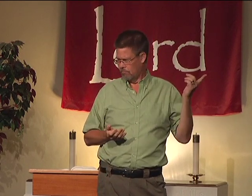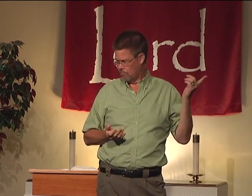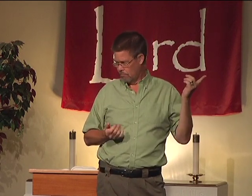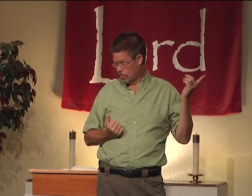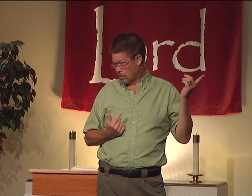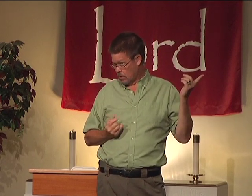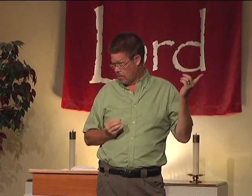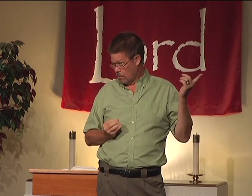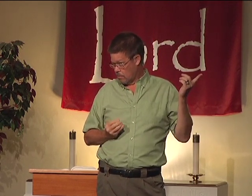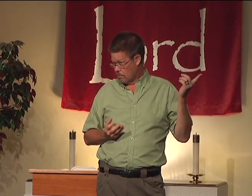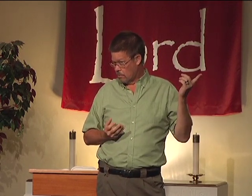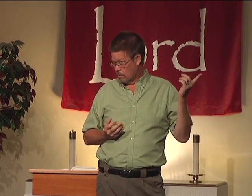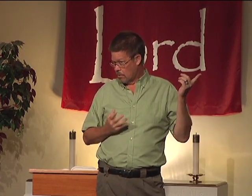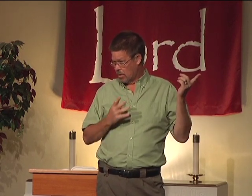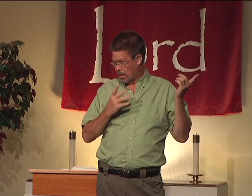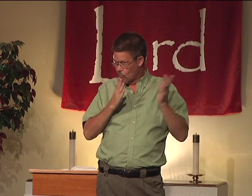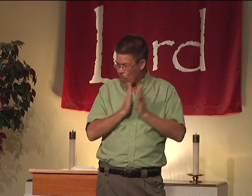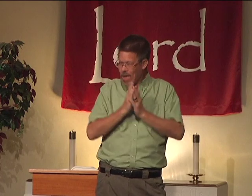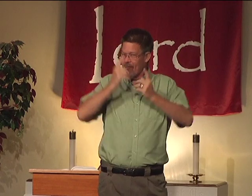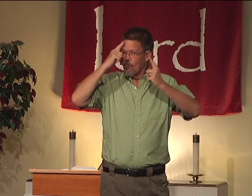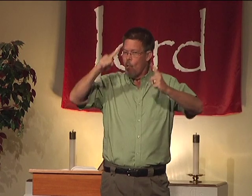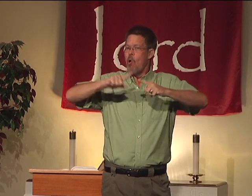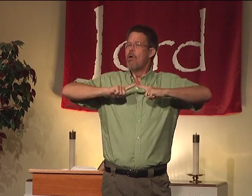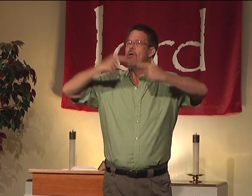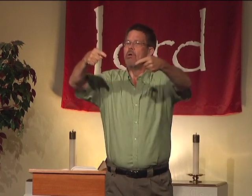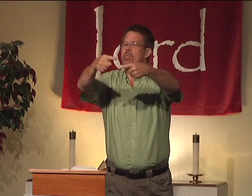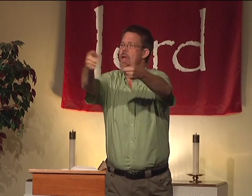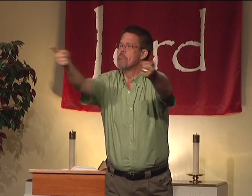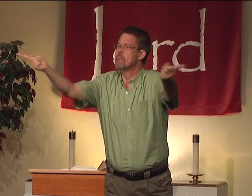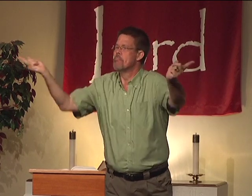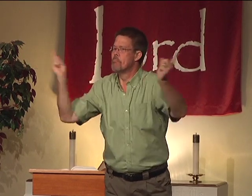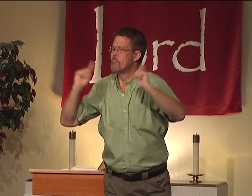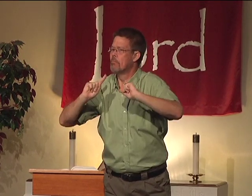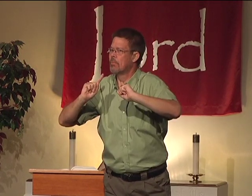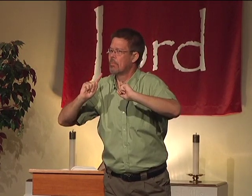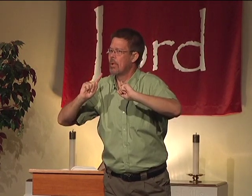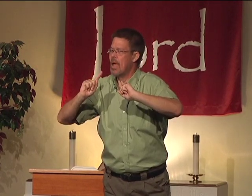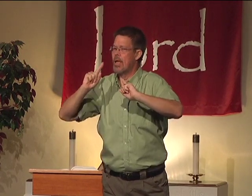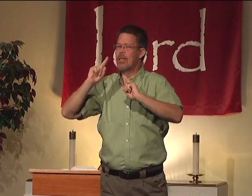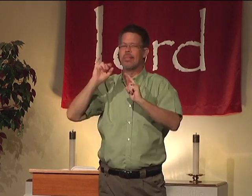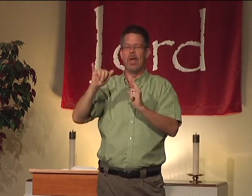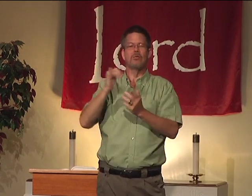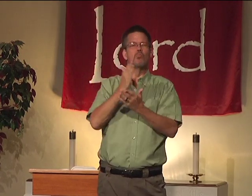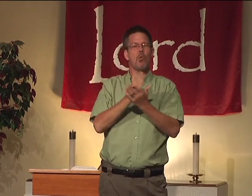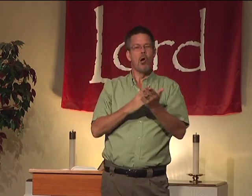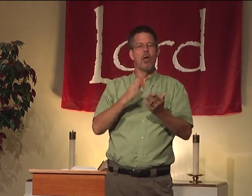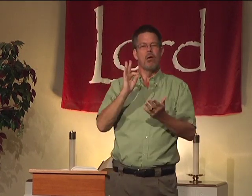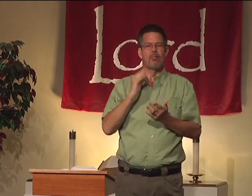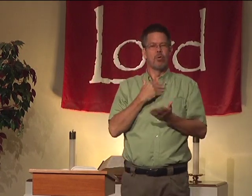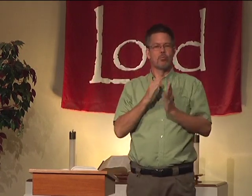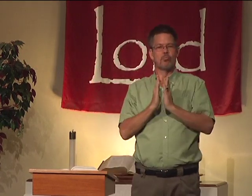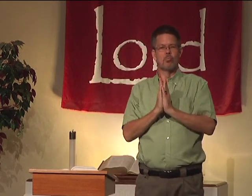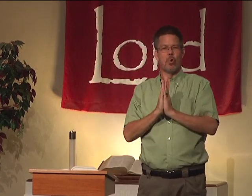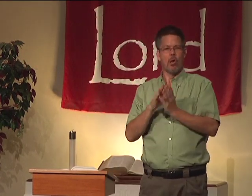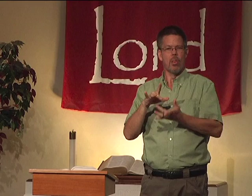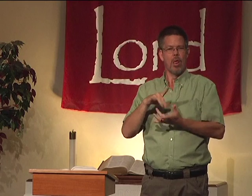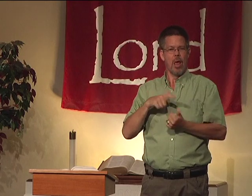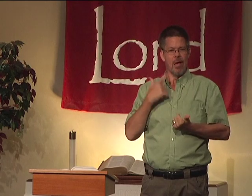praying. But not Paul. He doesn't say that. He is praying for the people. And that's part of our